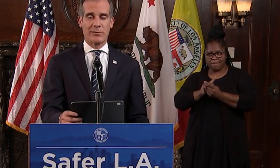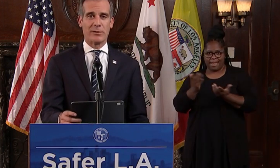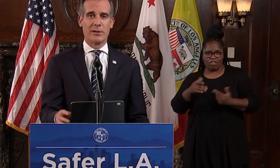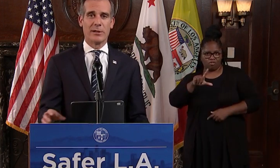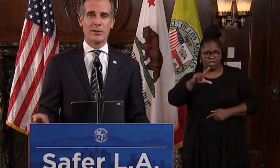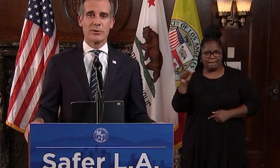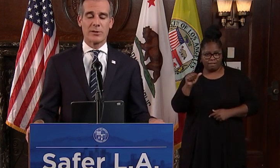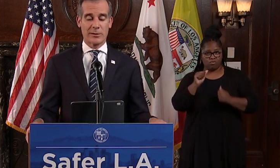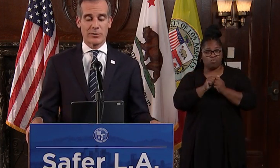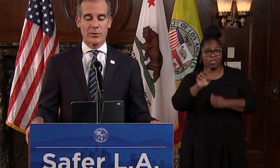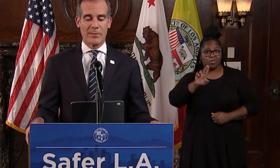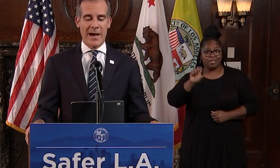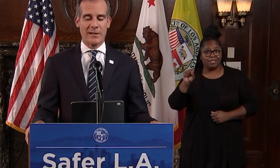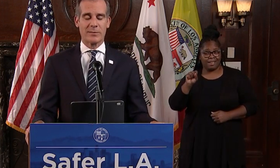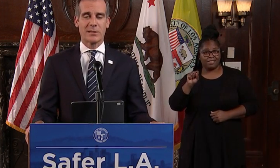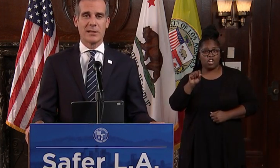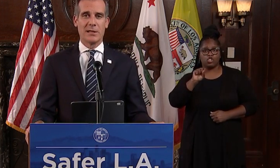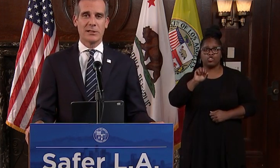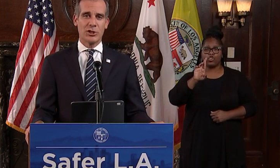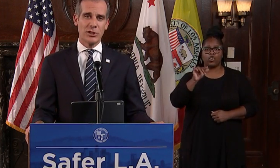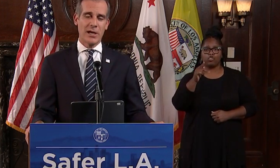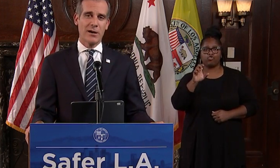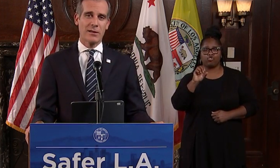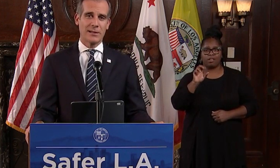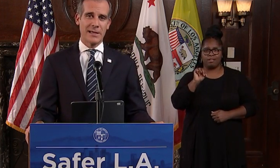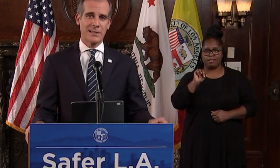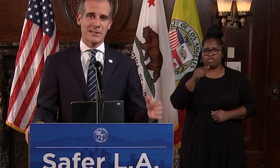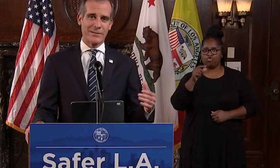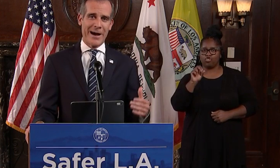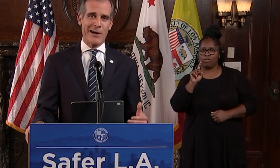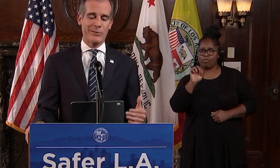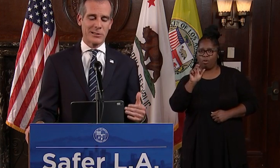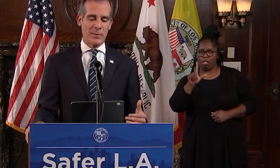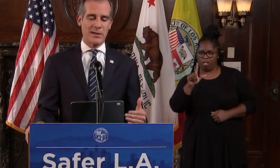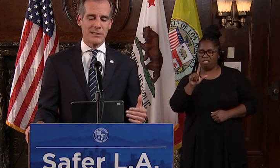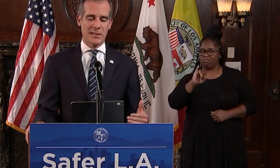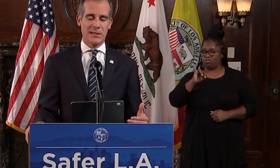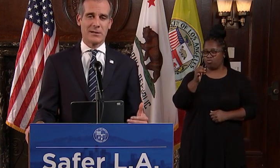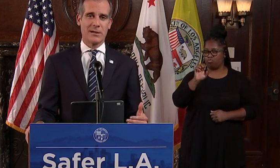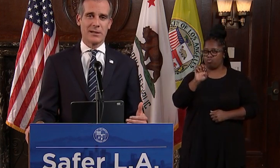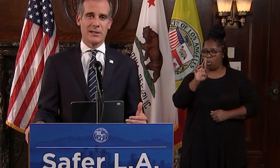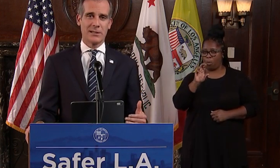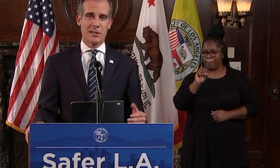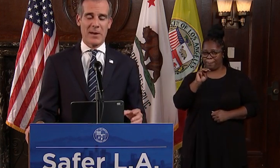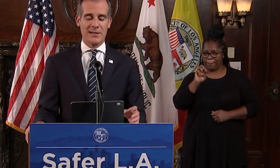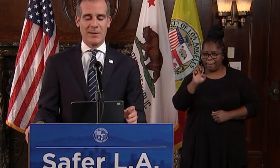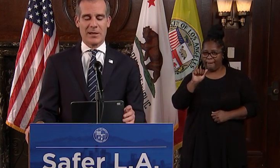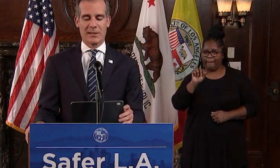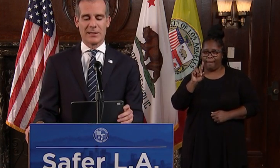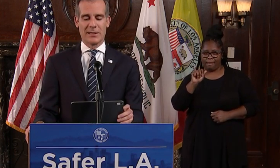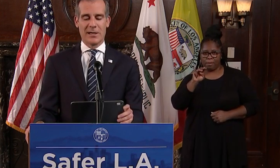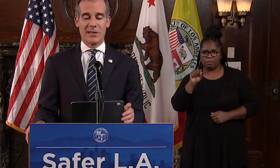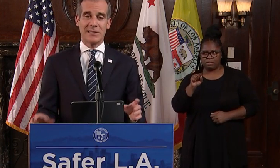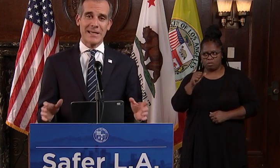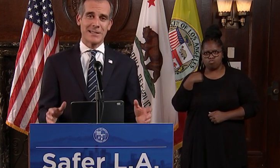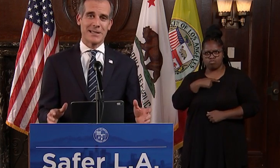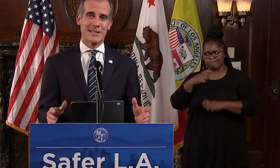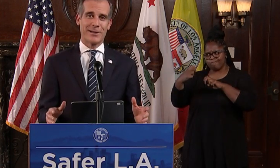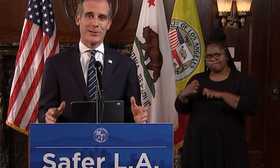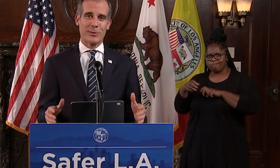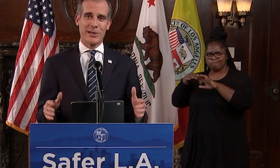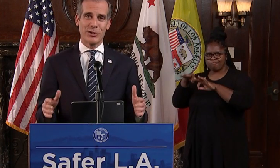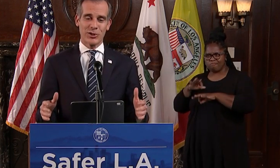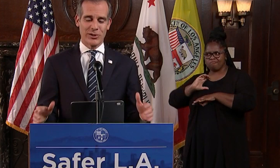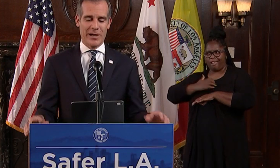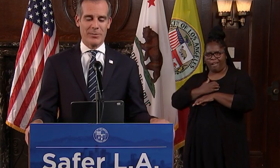Surgeon General Dr. Adams to share the lessons of our response here to the pandemic. The testing